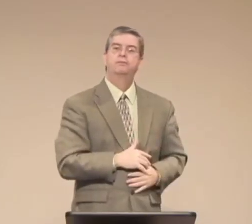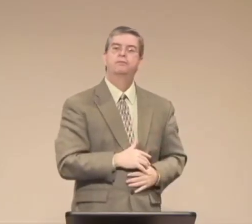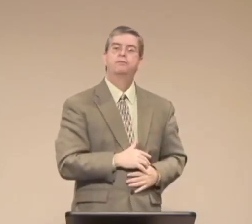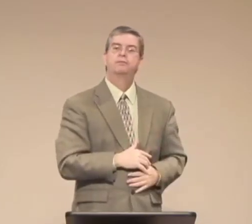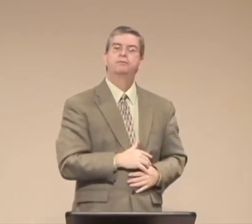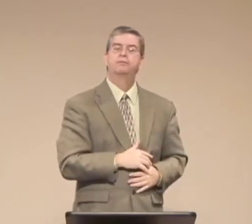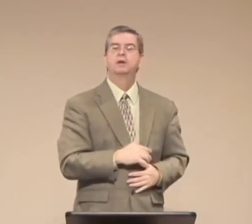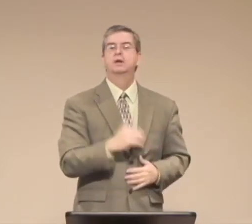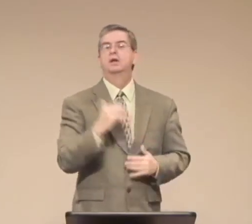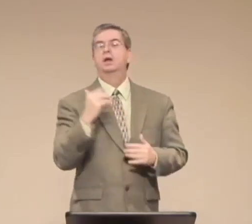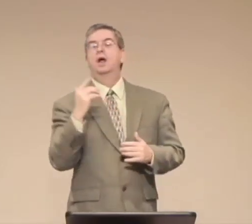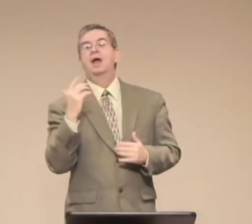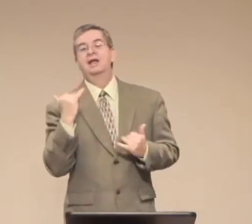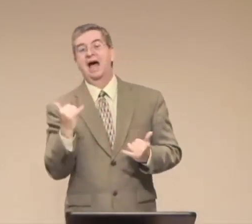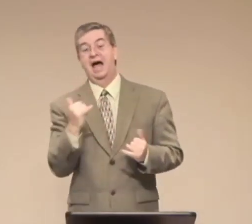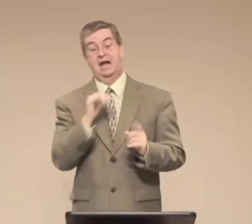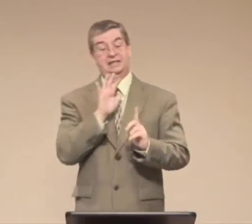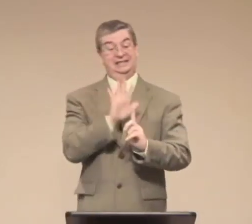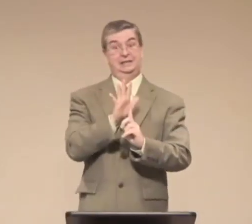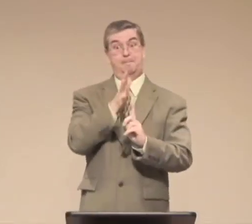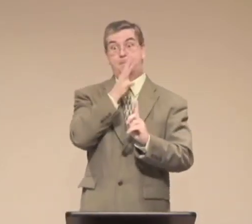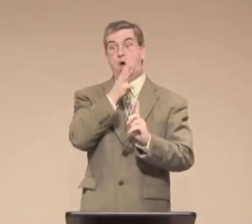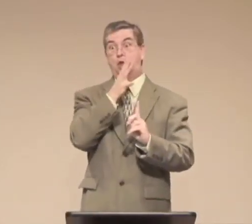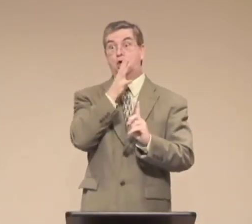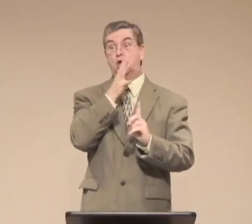support his mother so she wouldn't have to prostitute herself.